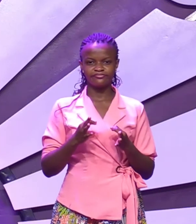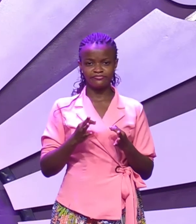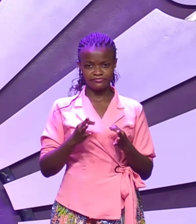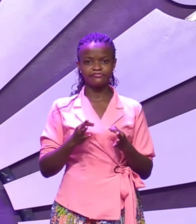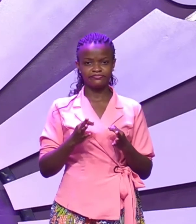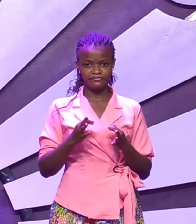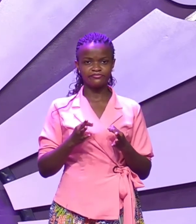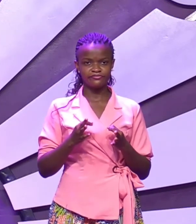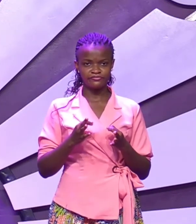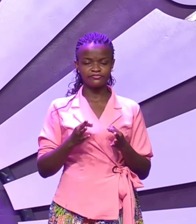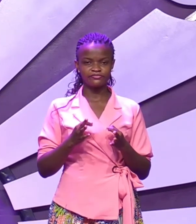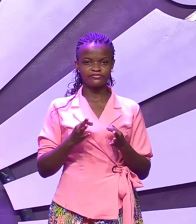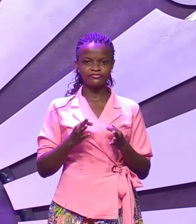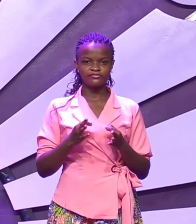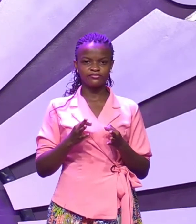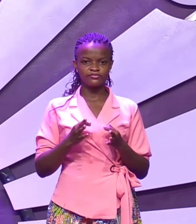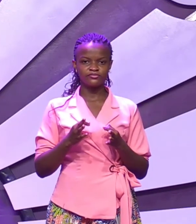God even